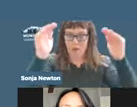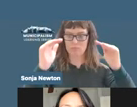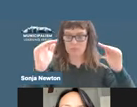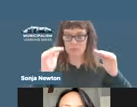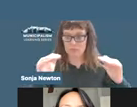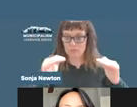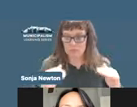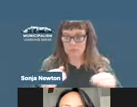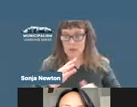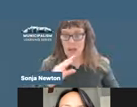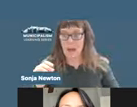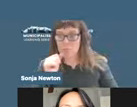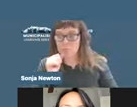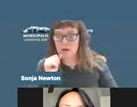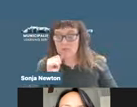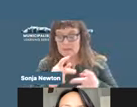go ahead. Sorry.